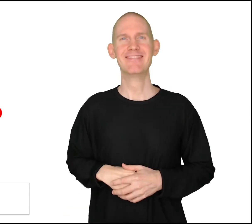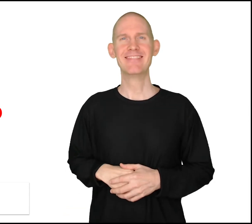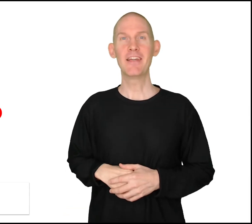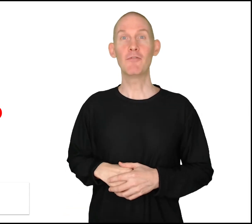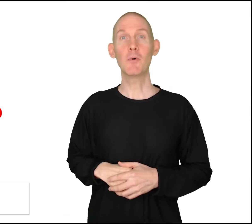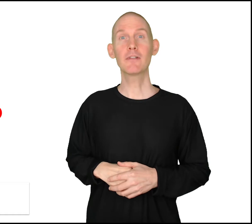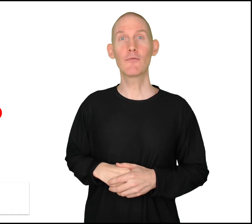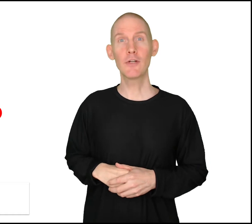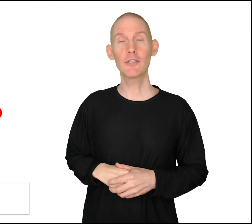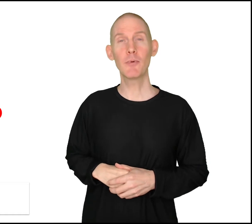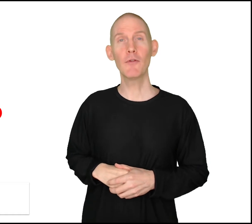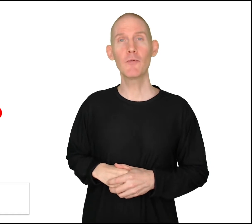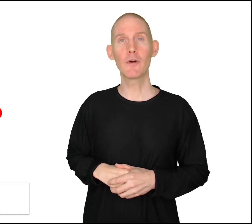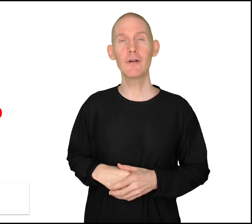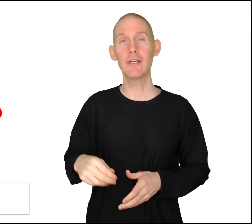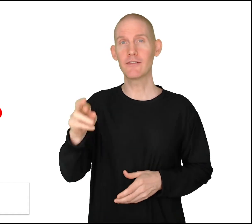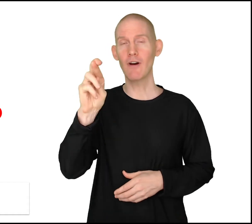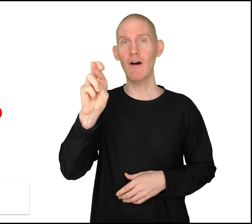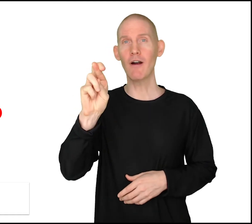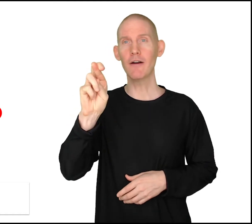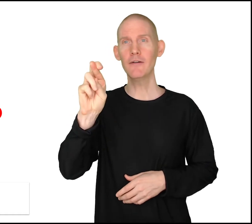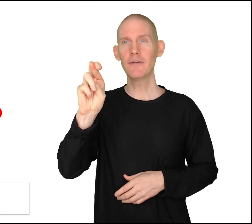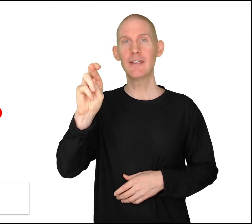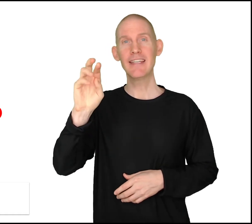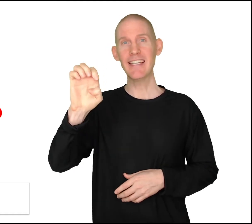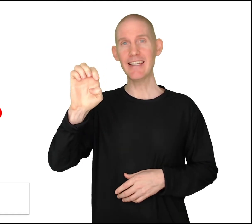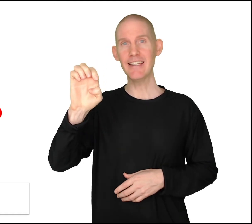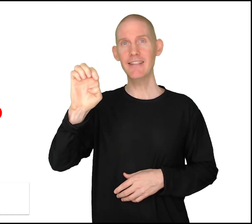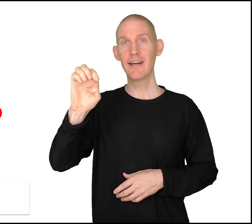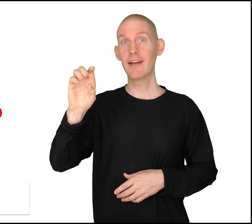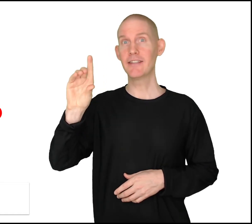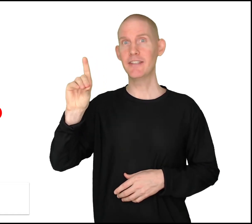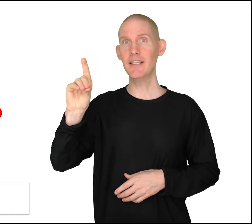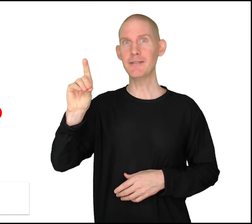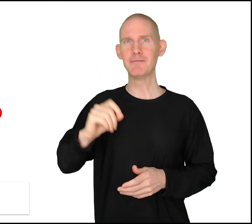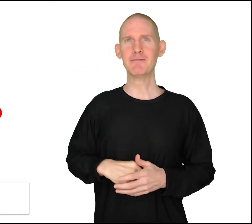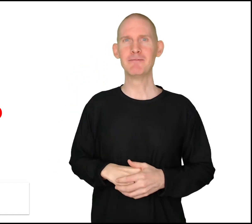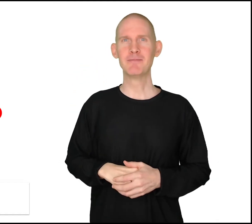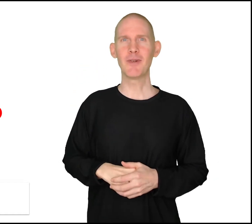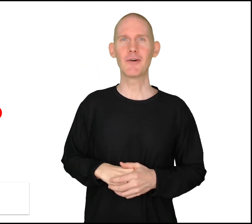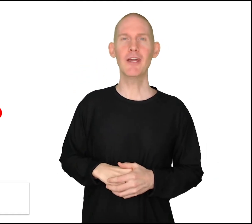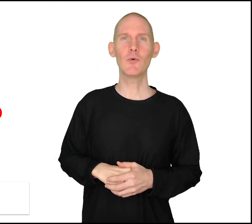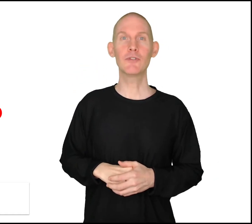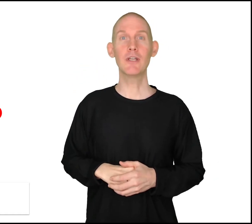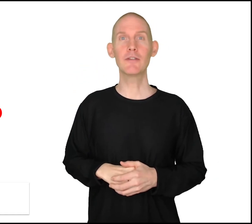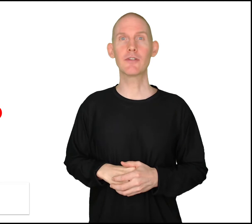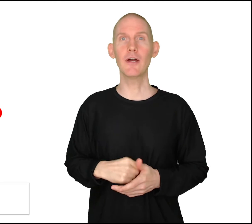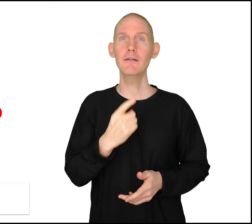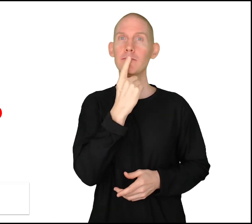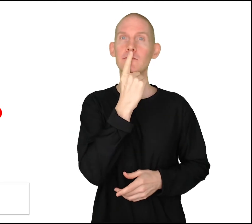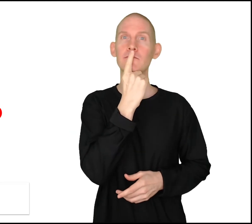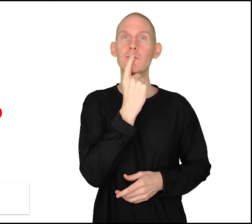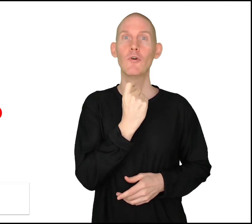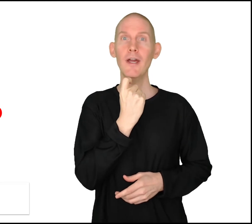If you want to fingerspell the word, it's R-E-D. Okay, once again the sign, red.